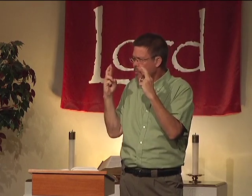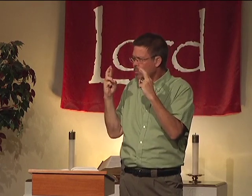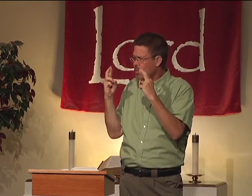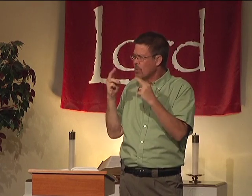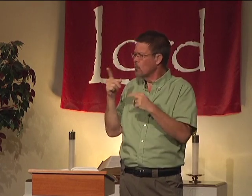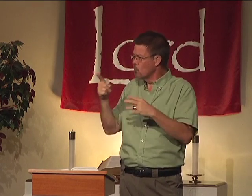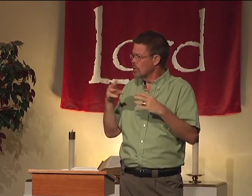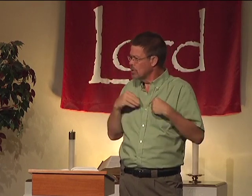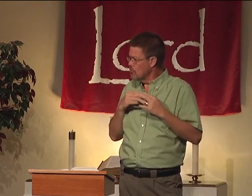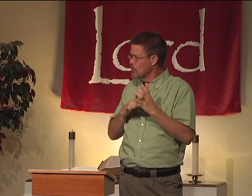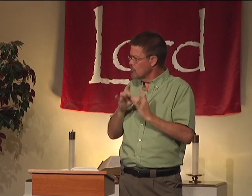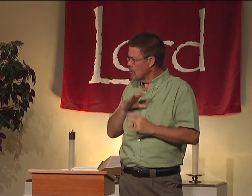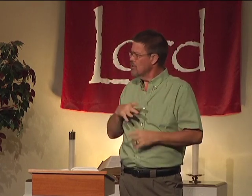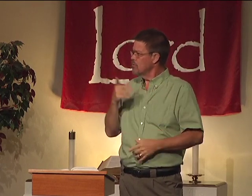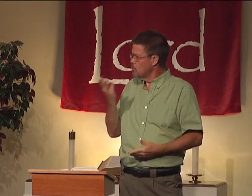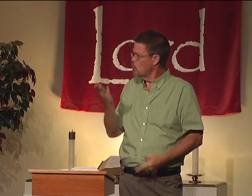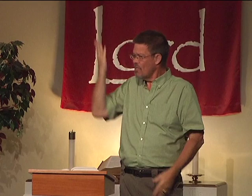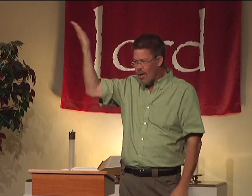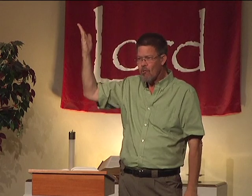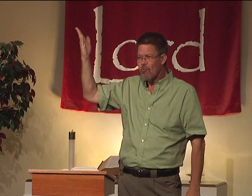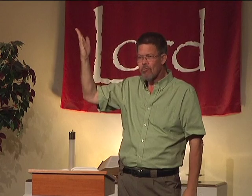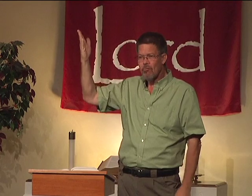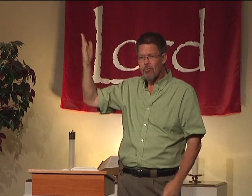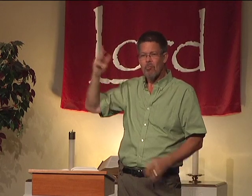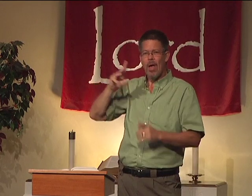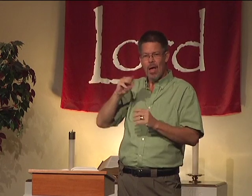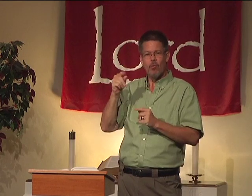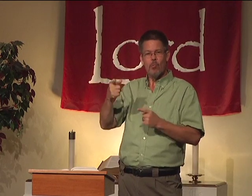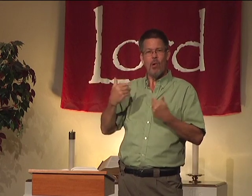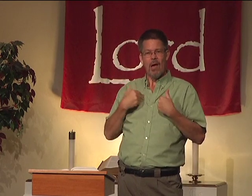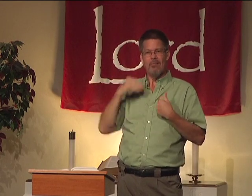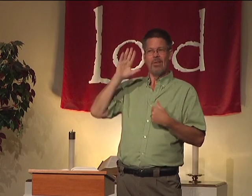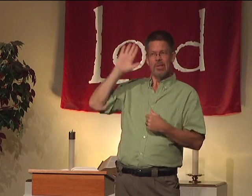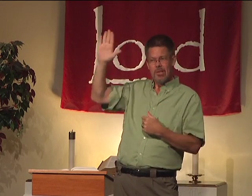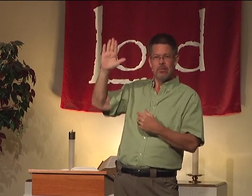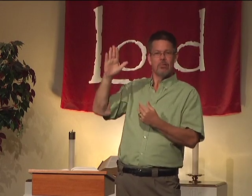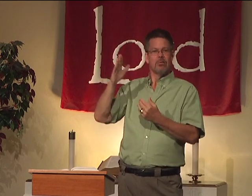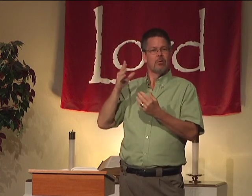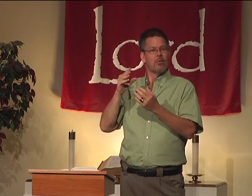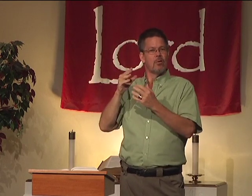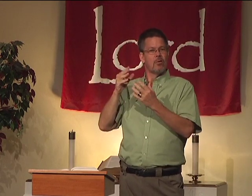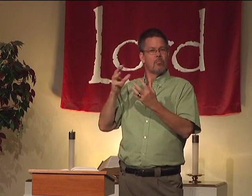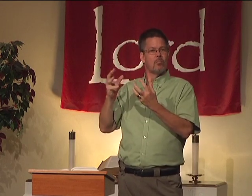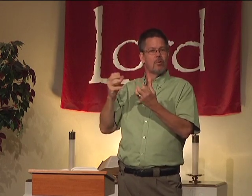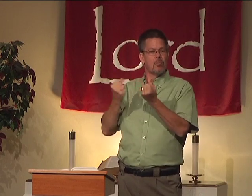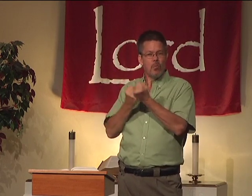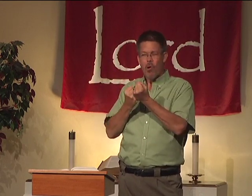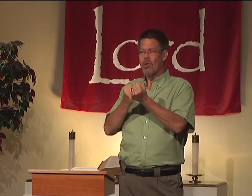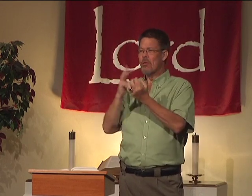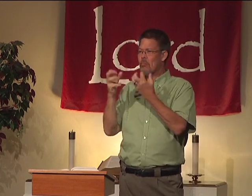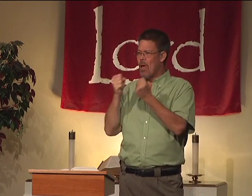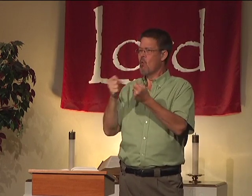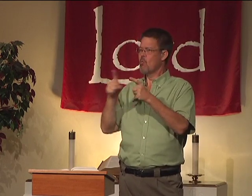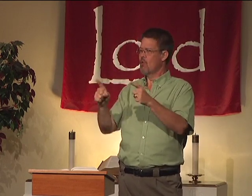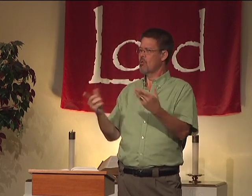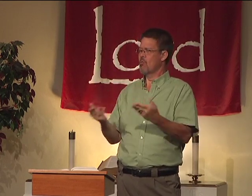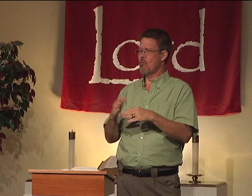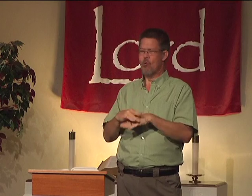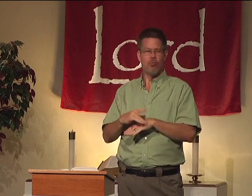There is not that kind of hope. If you've accepted Jesus Christ, you will get there. And you have his support